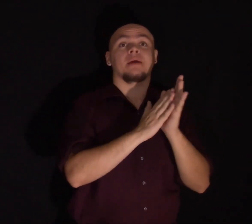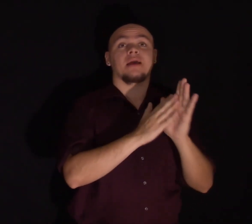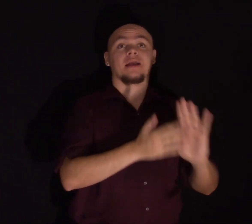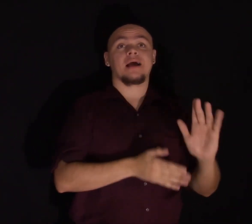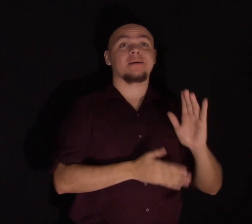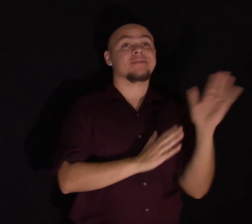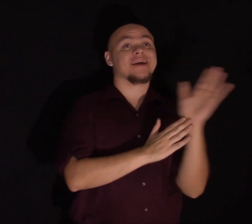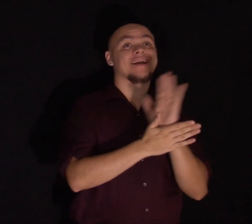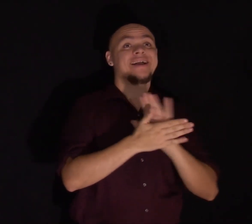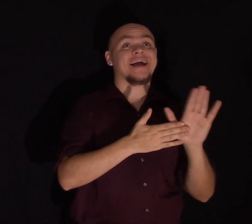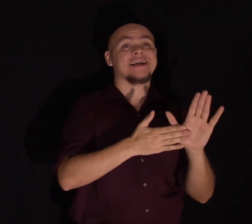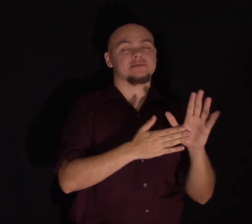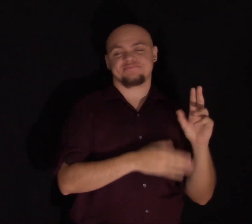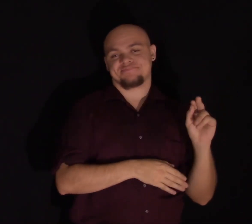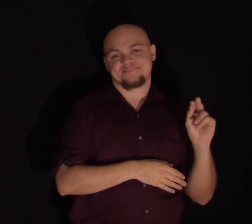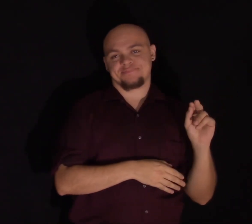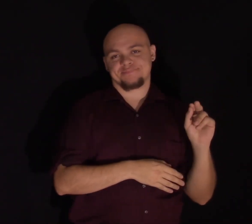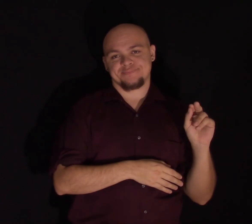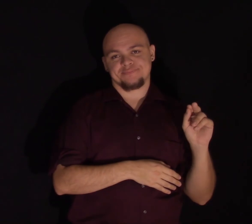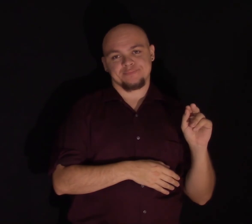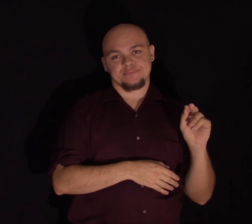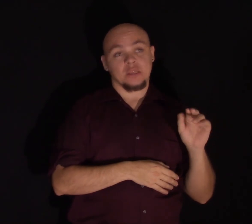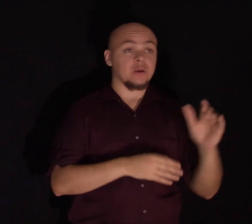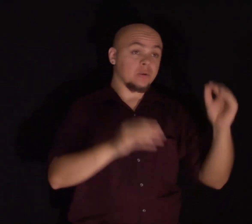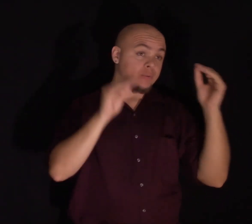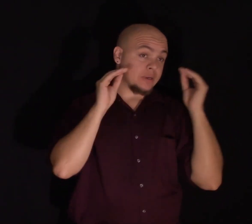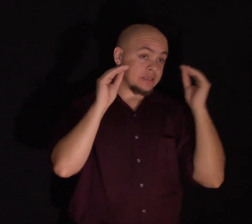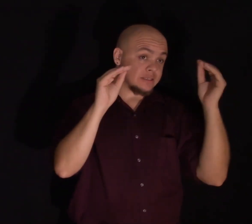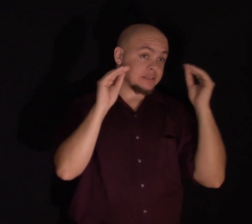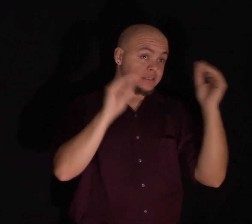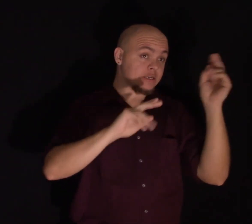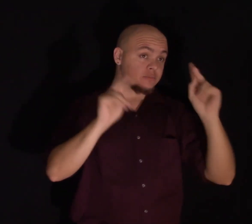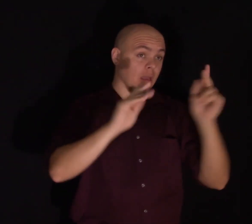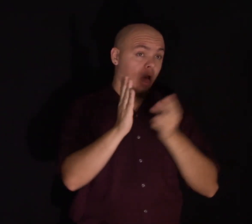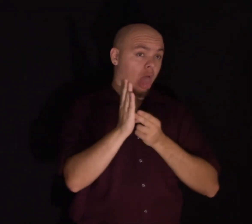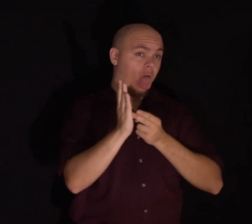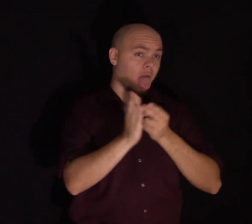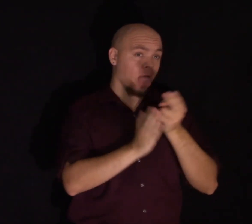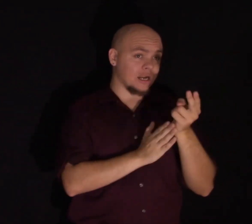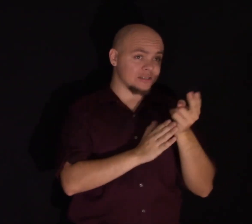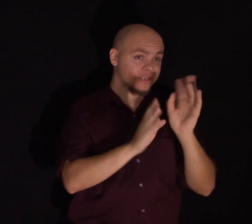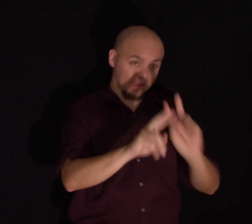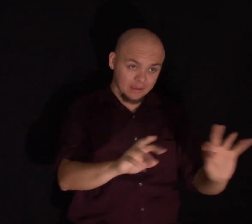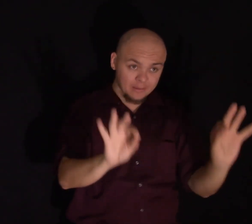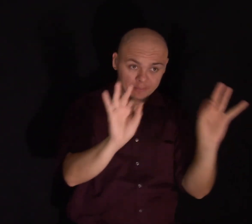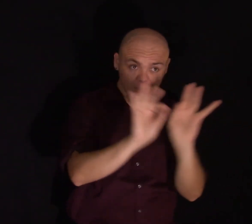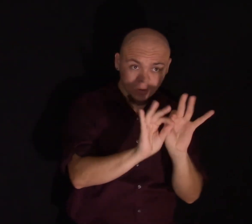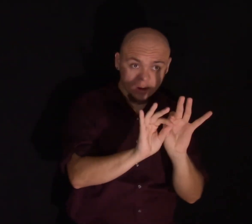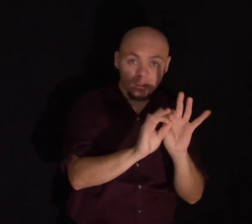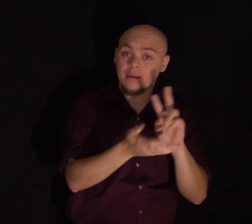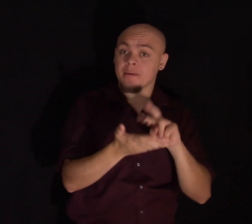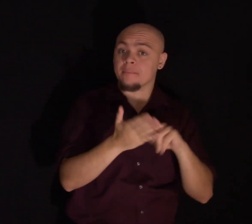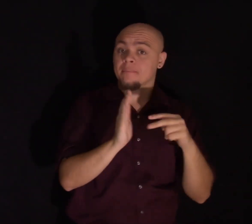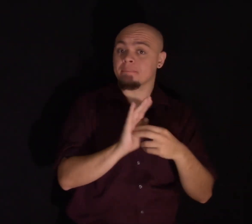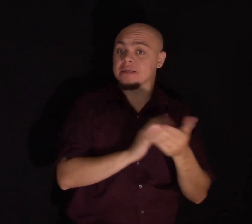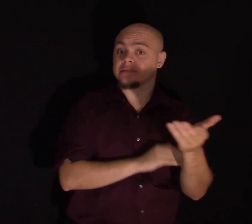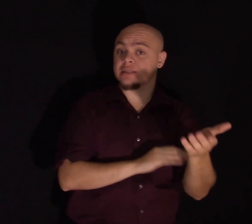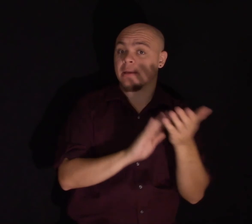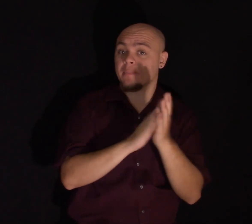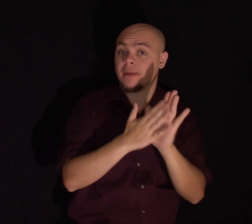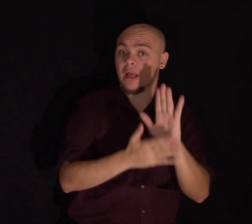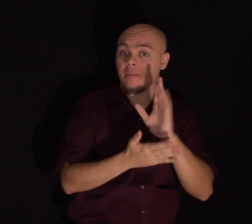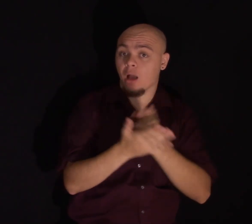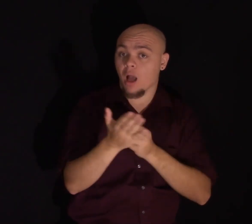become kinder. We can teach people the value of honesty, but this will not necessarily make them an honest person.